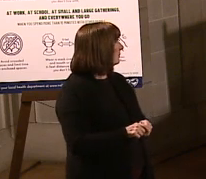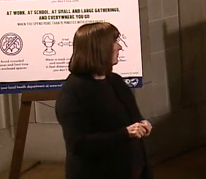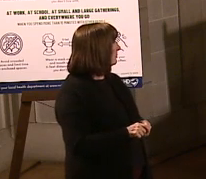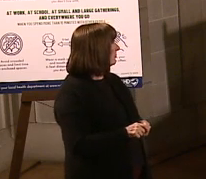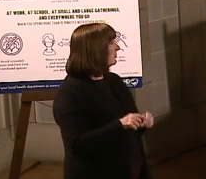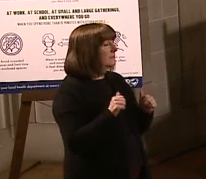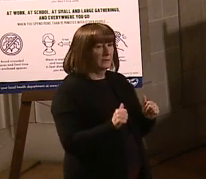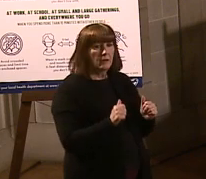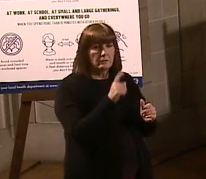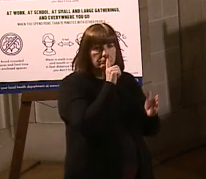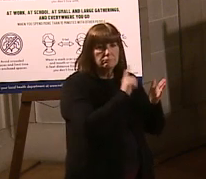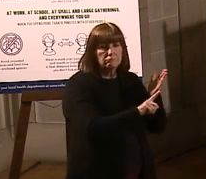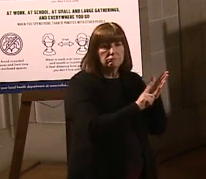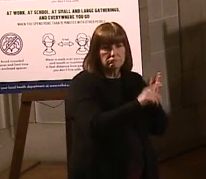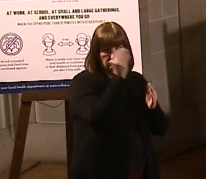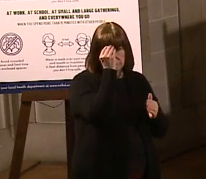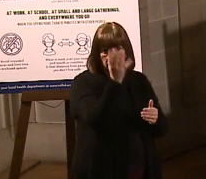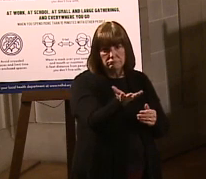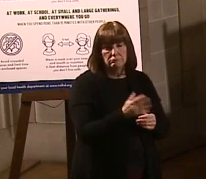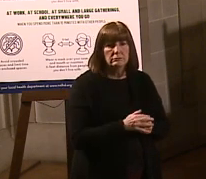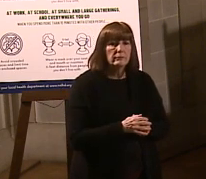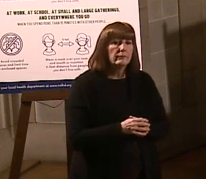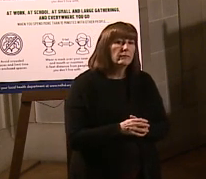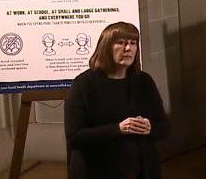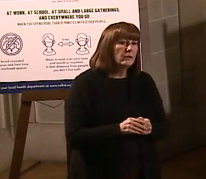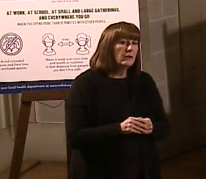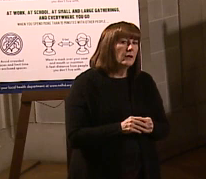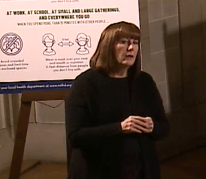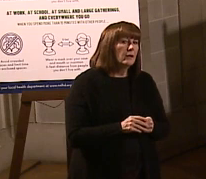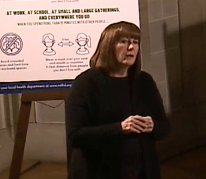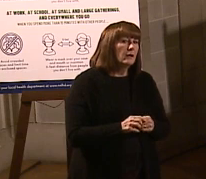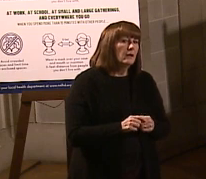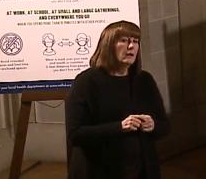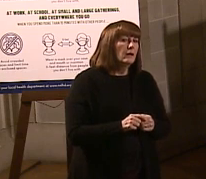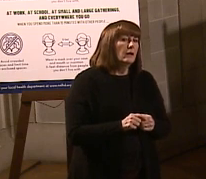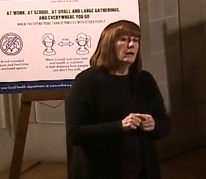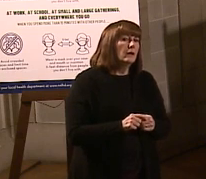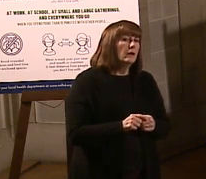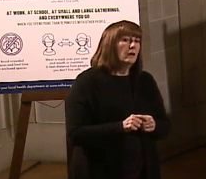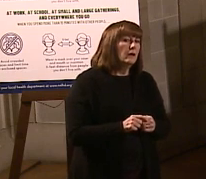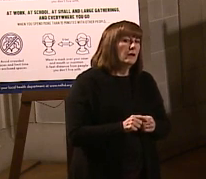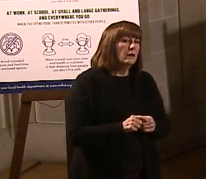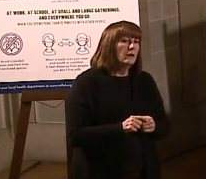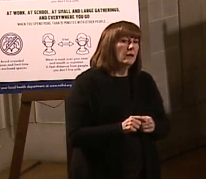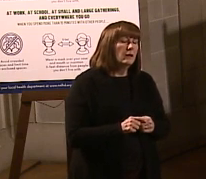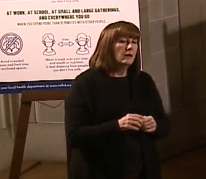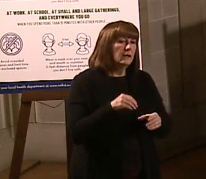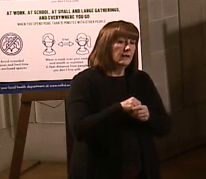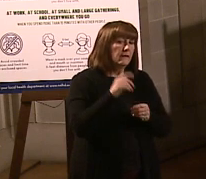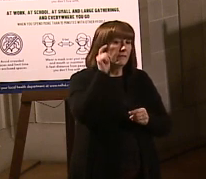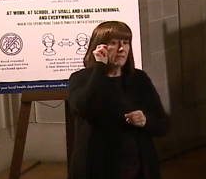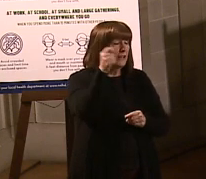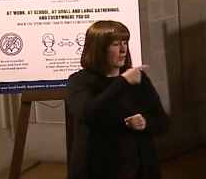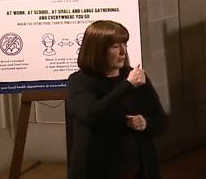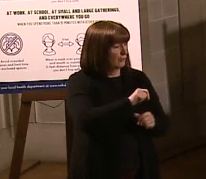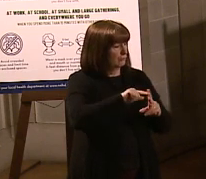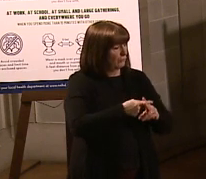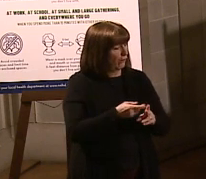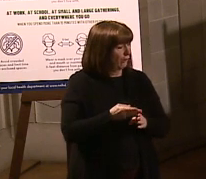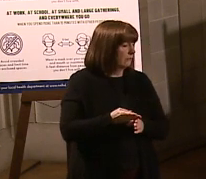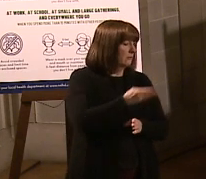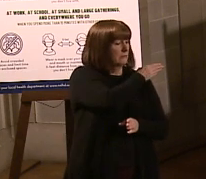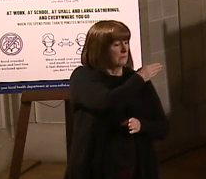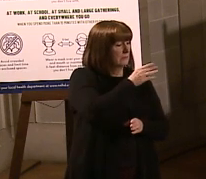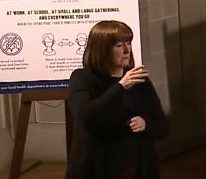Yep, we can absolutely get that for you. Okay. And the, you know, theoretically, could you have started early before